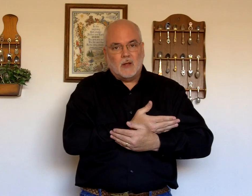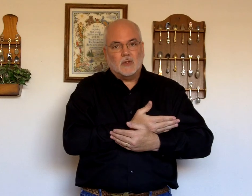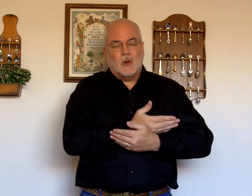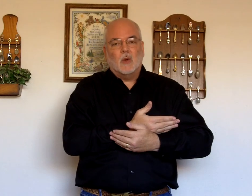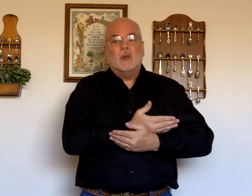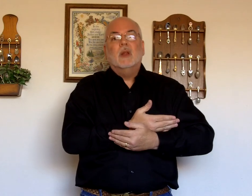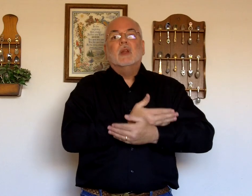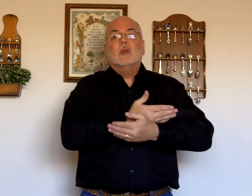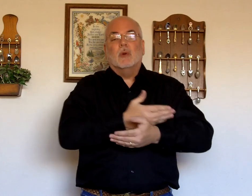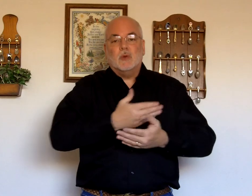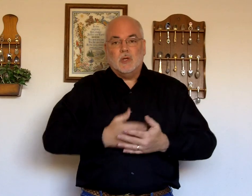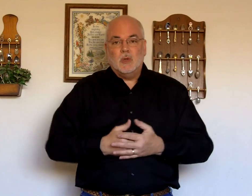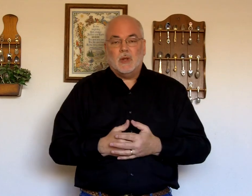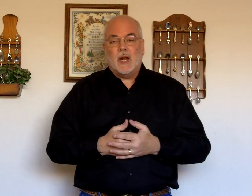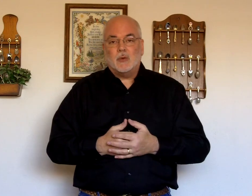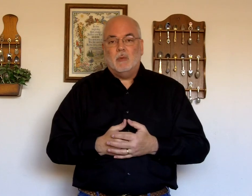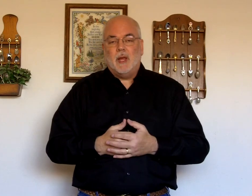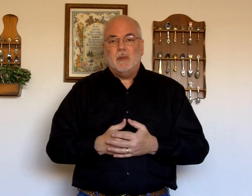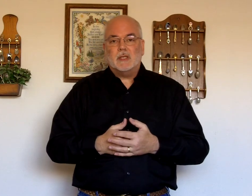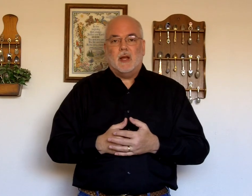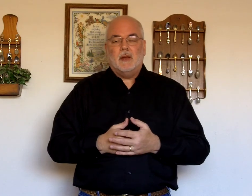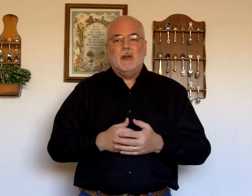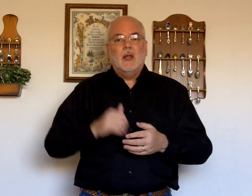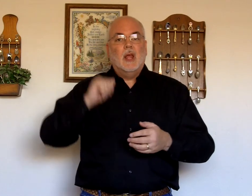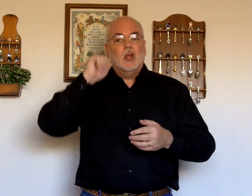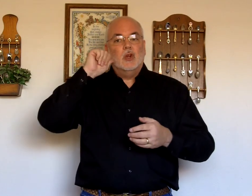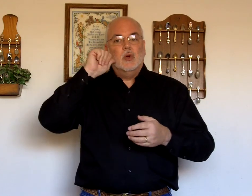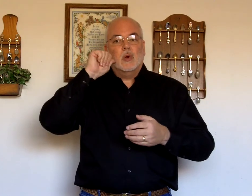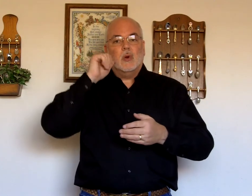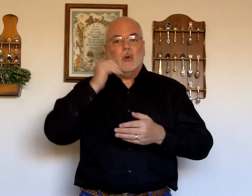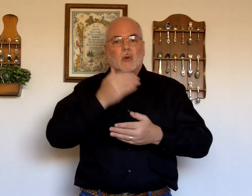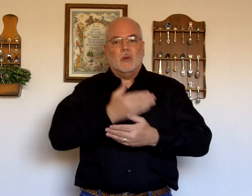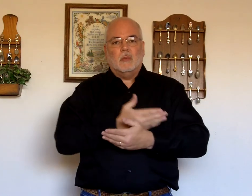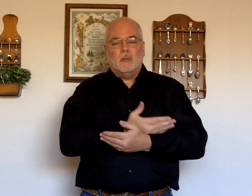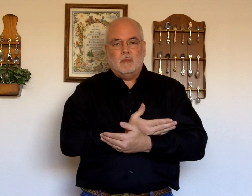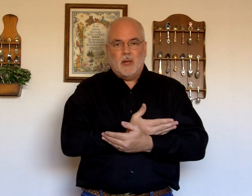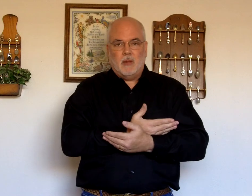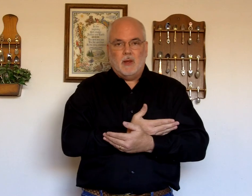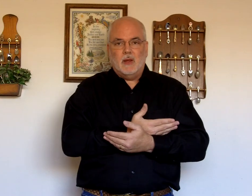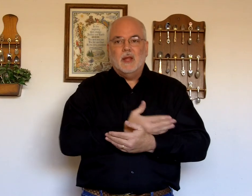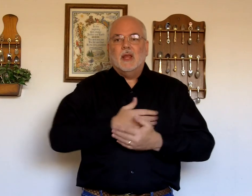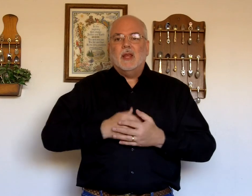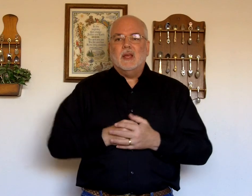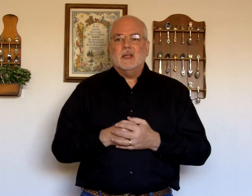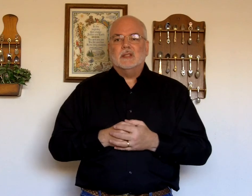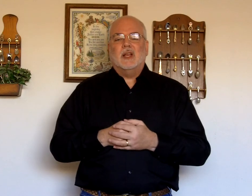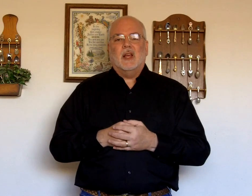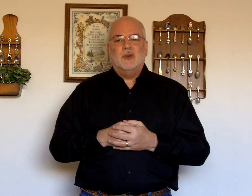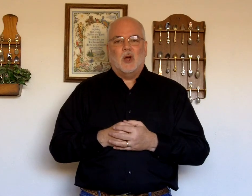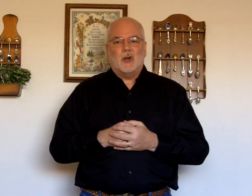That goes along with. Which we'd do with actual baby sign. Girl. Baby. Is. A daughter.